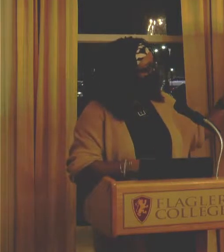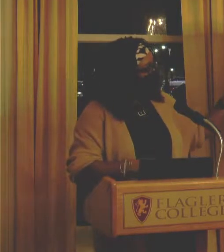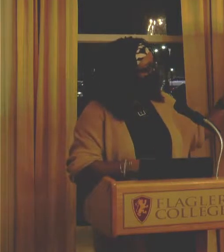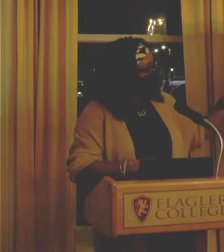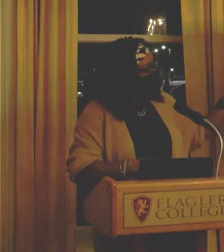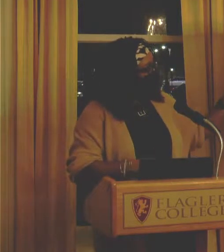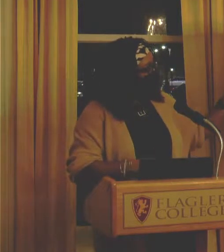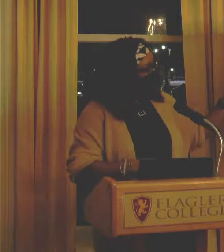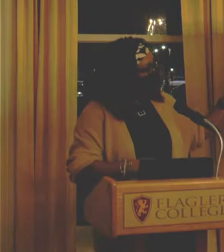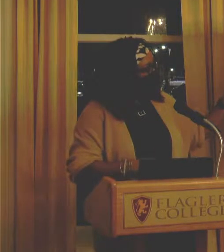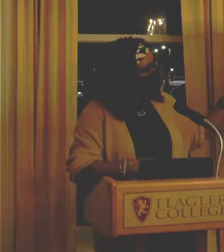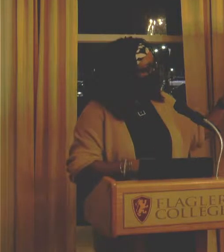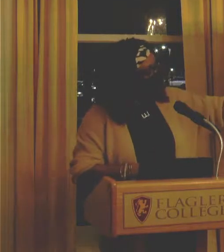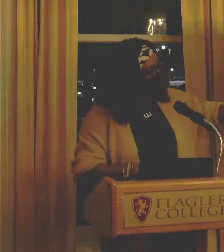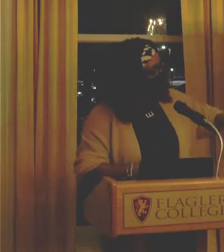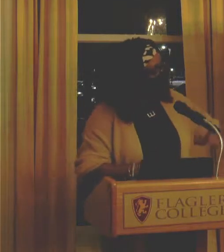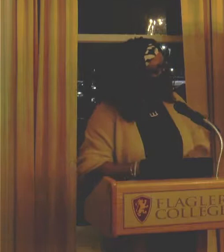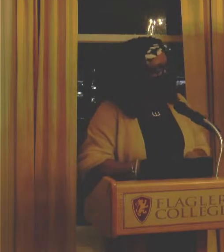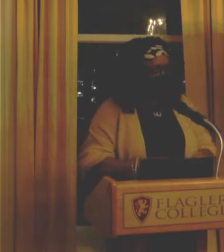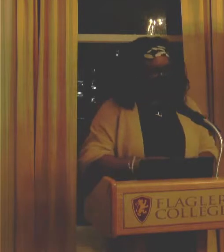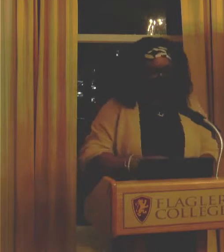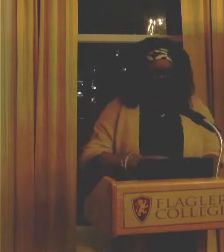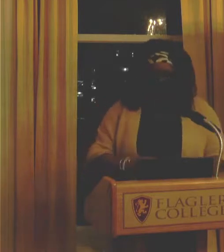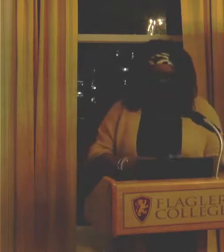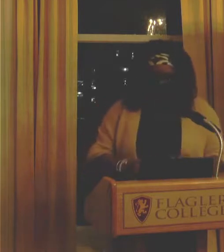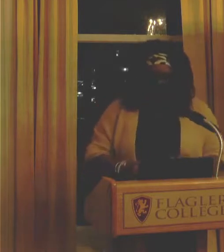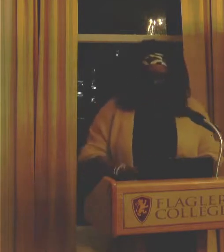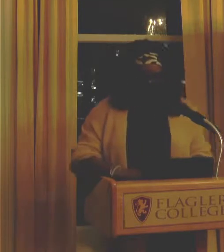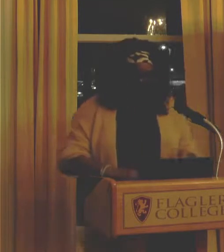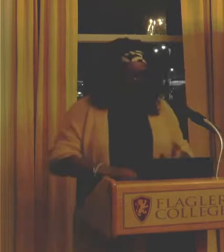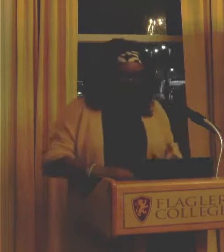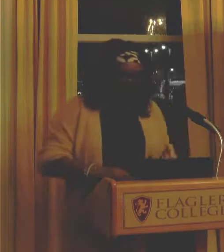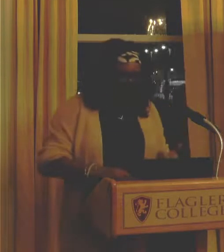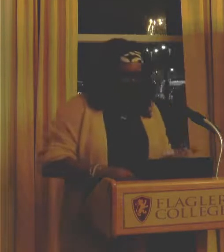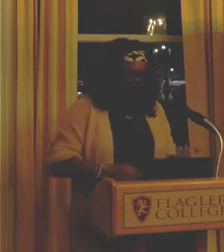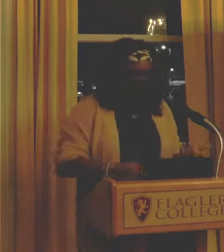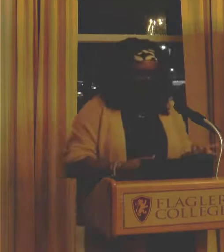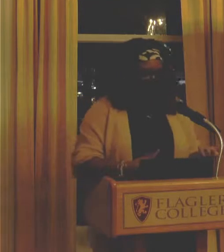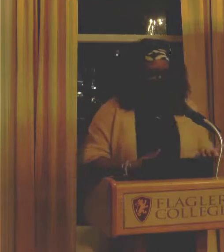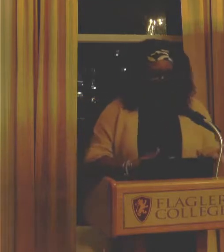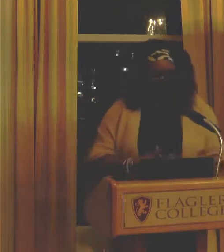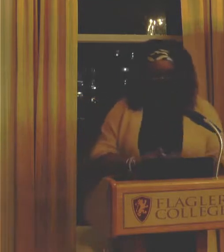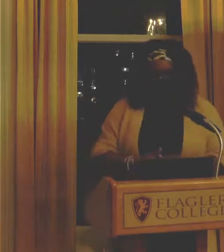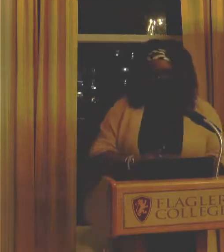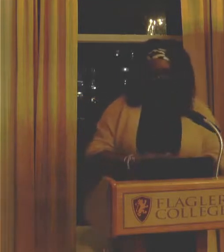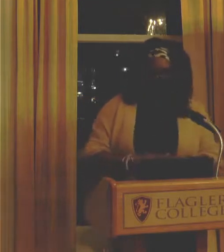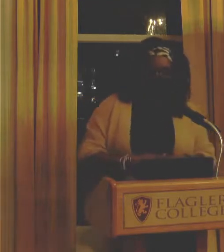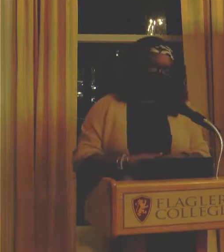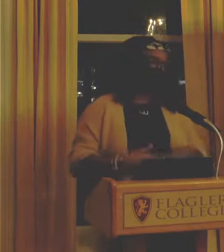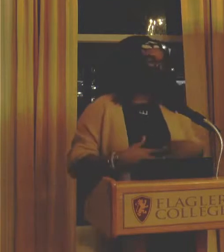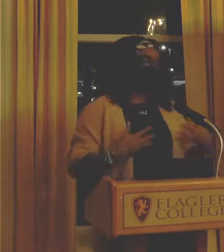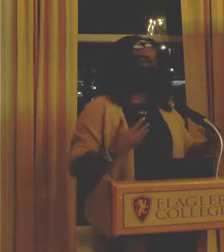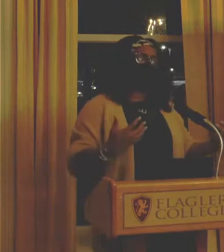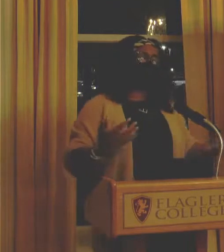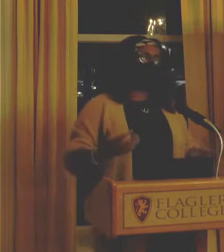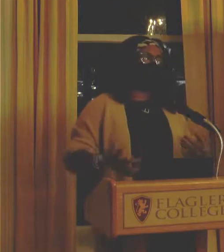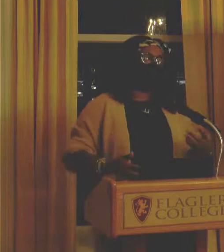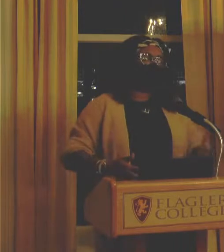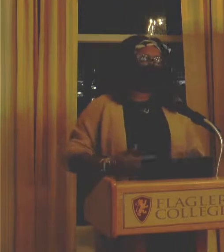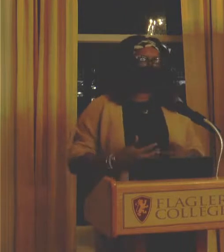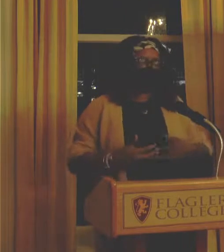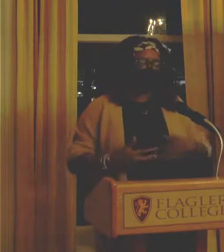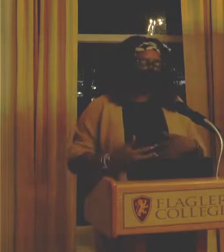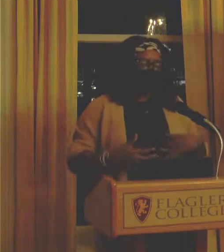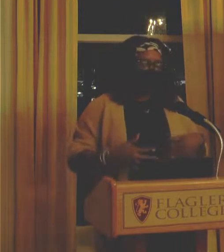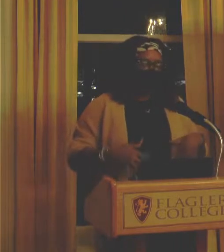director here. And on the end was one of the students. And these, of course, are some of my students in the image. I am very